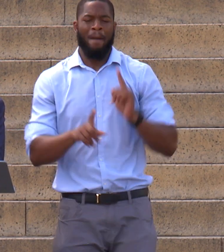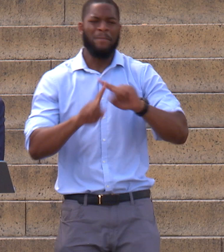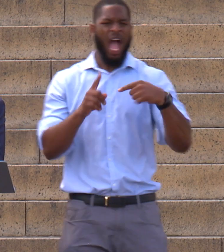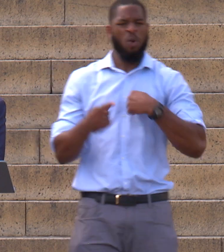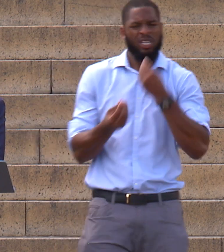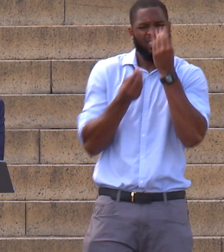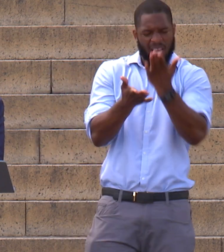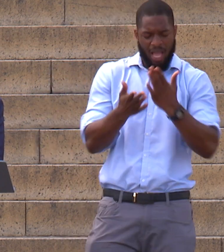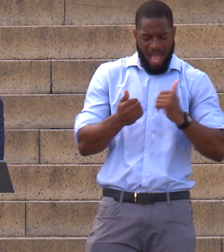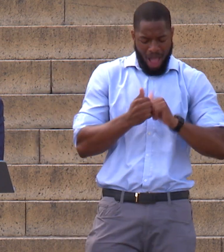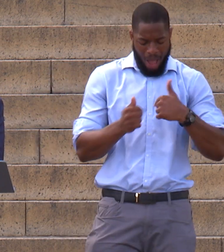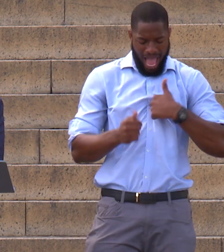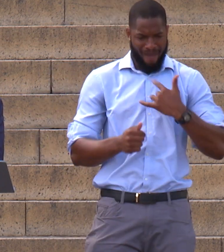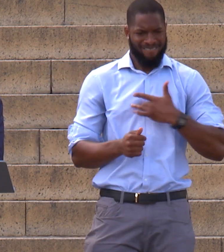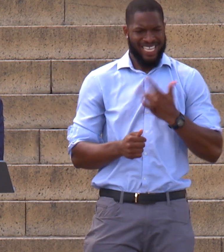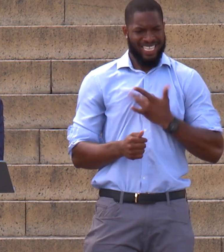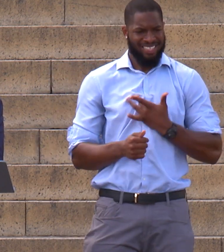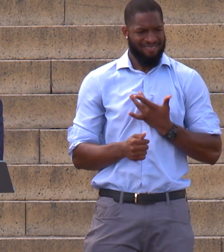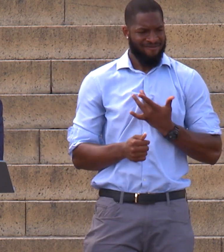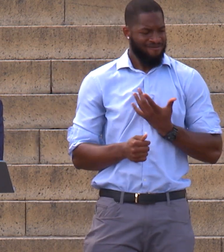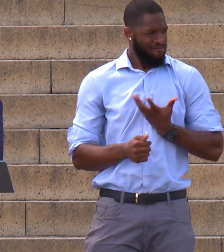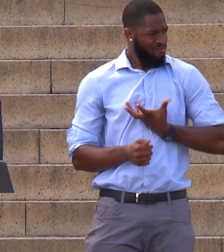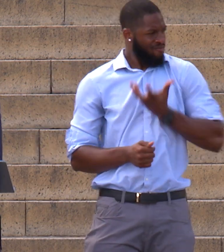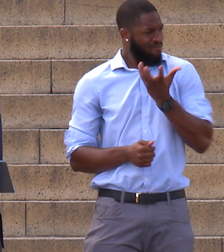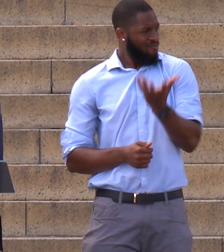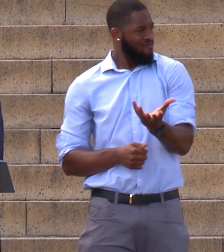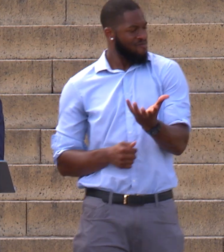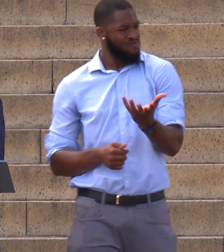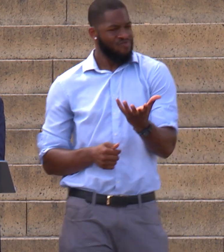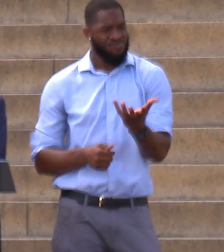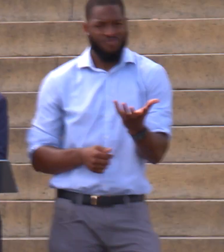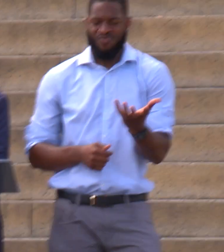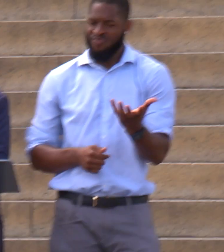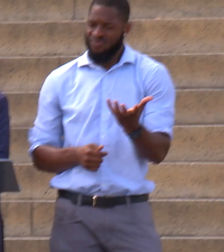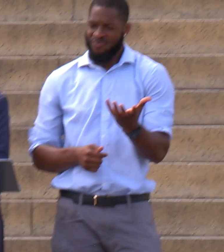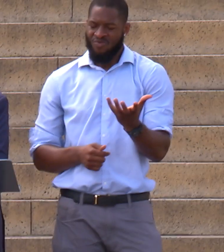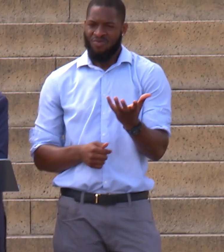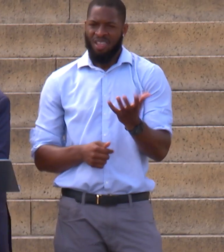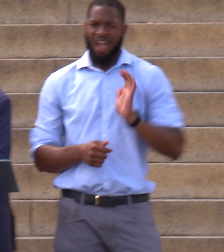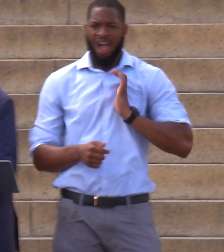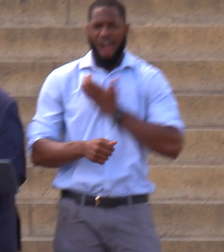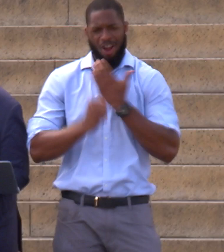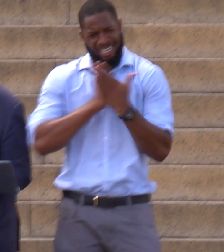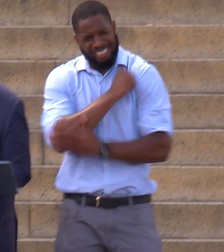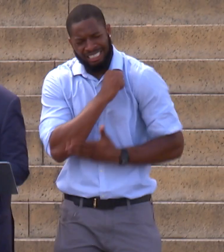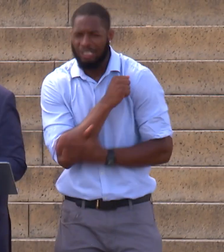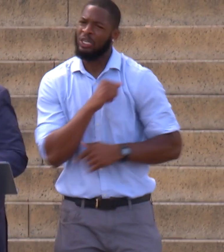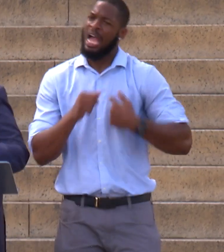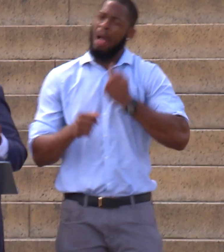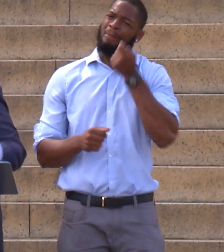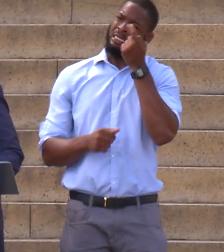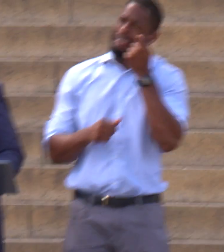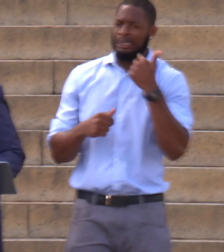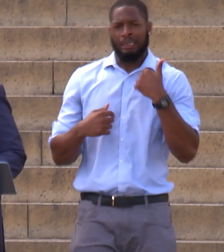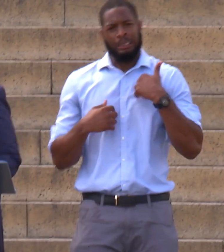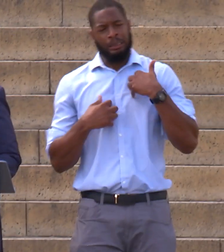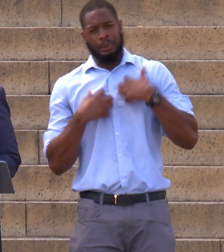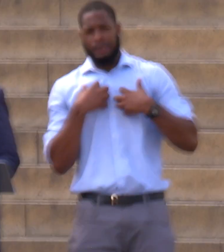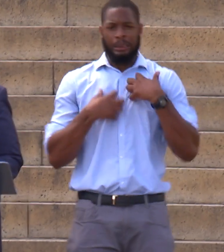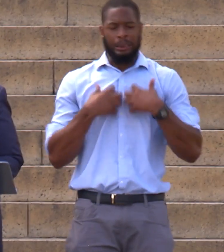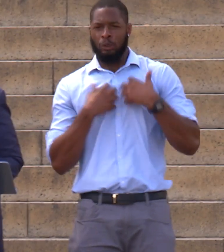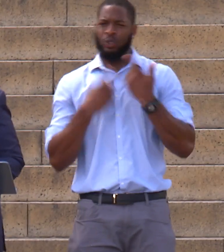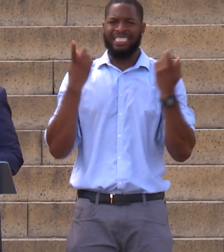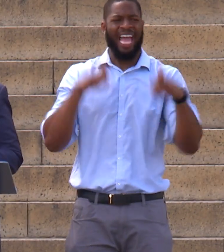Because I'm very concerned about the direction our country is going in. And it is because